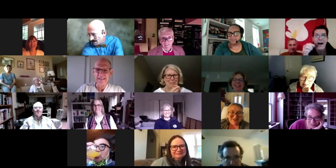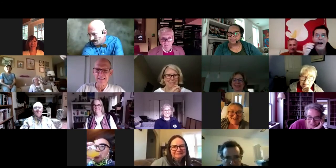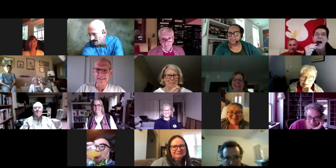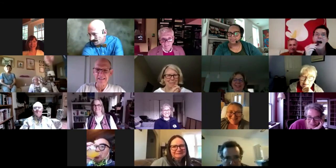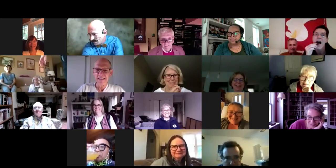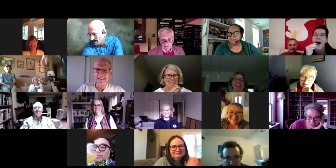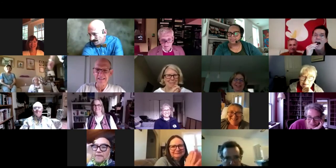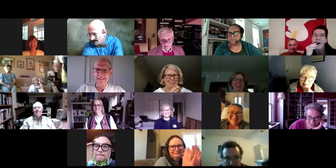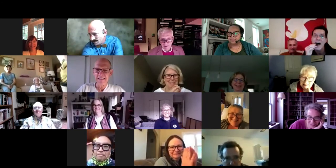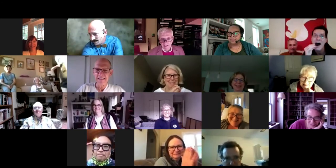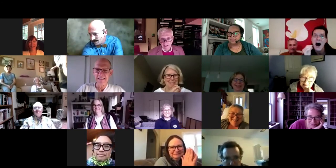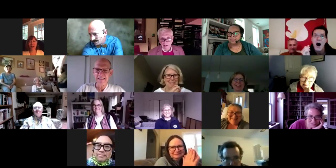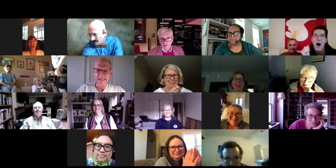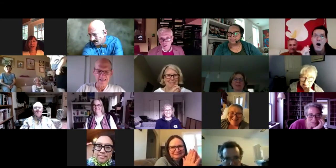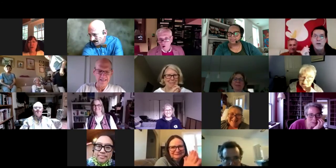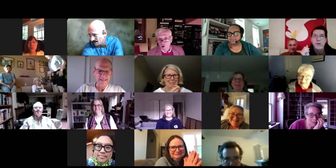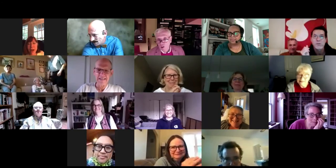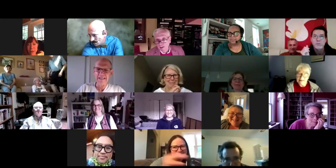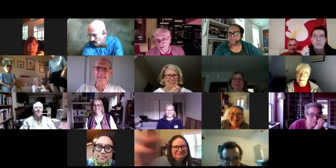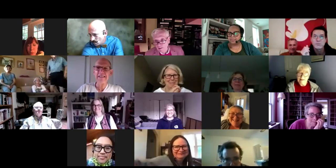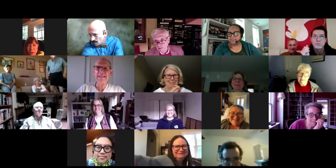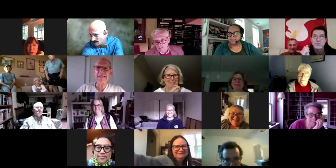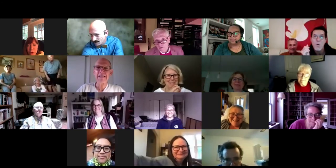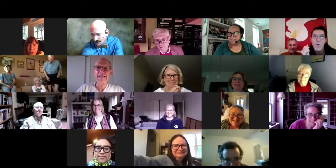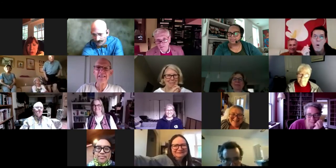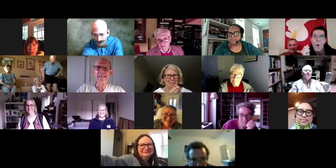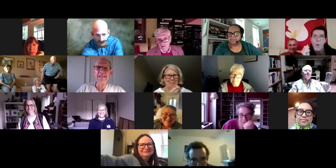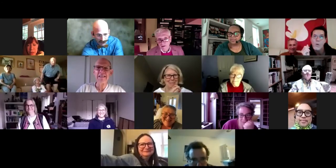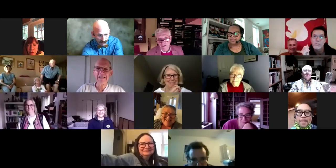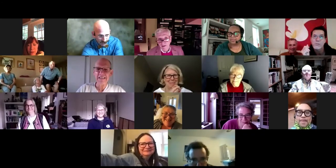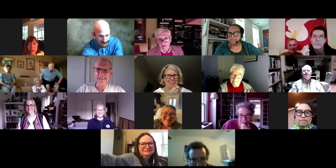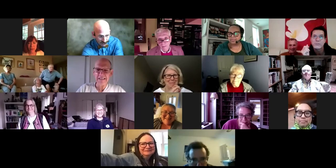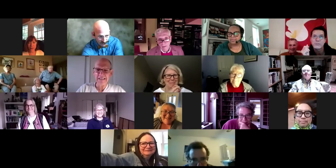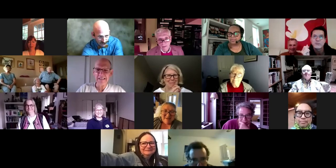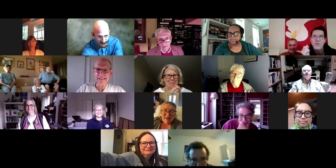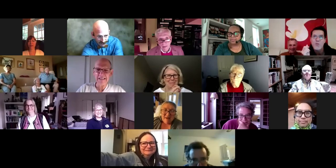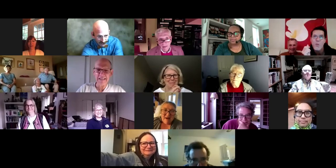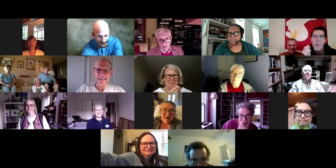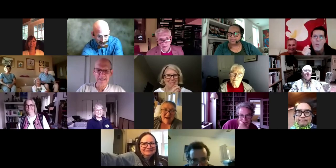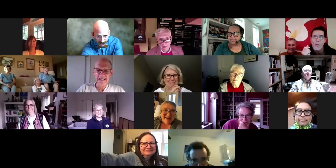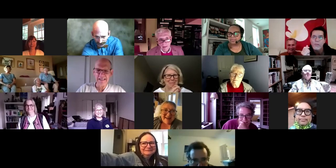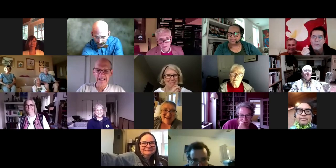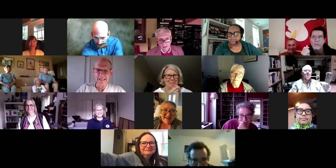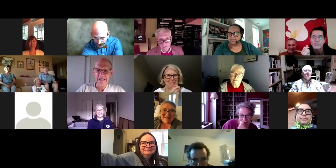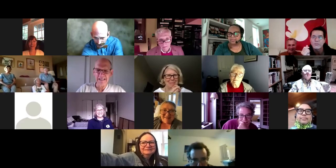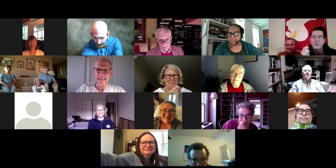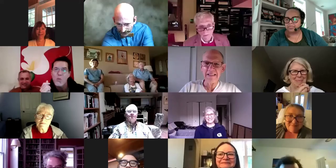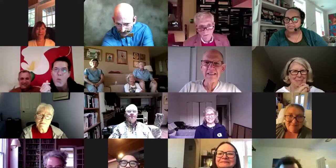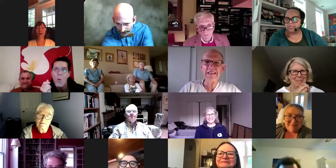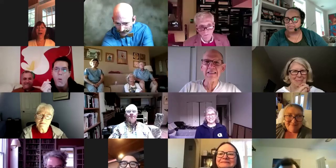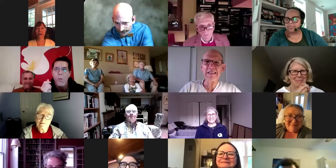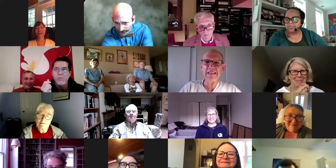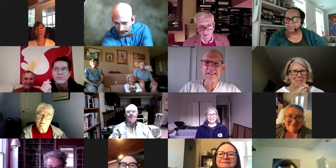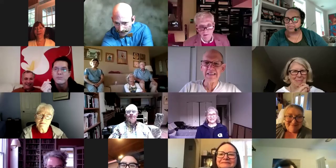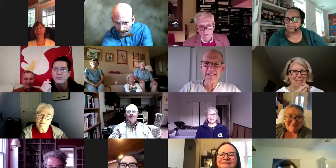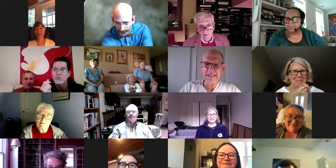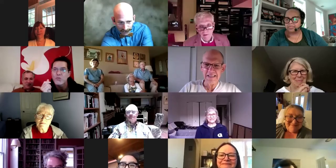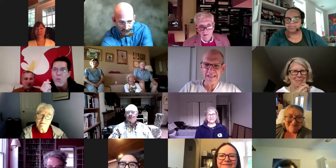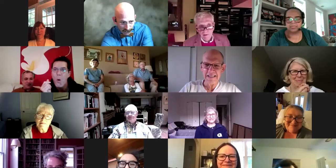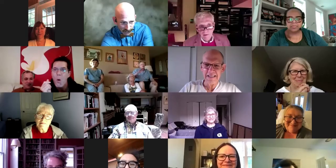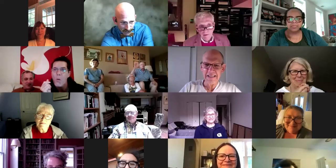and she usually are we still doing it uh yes okay